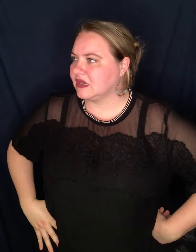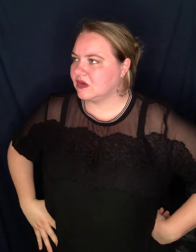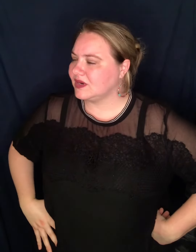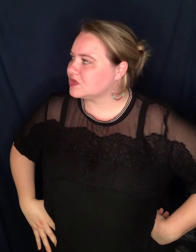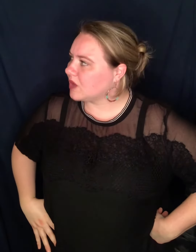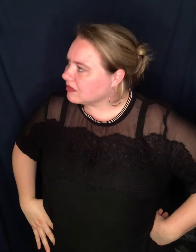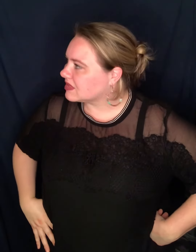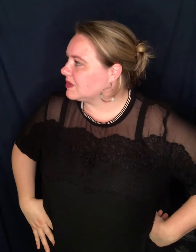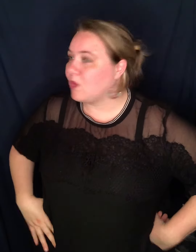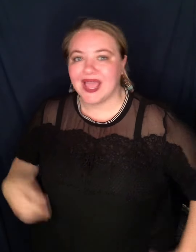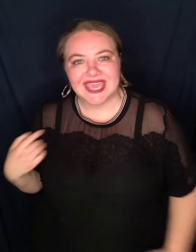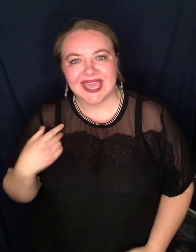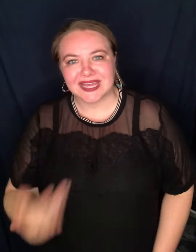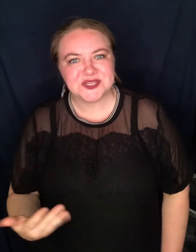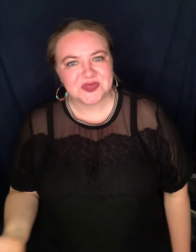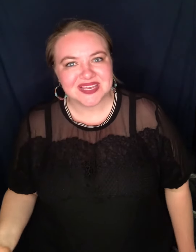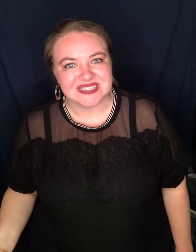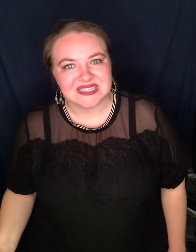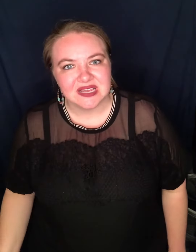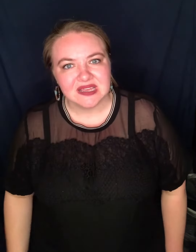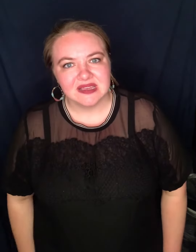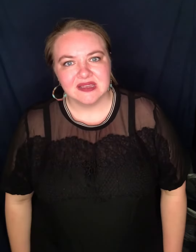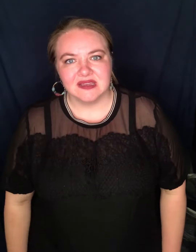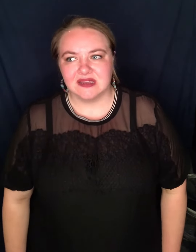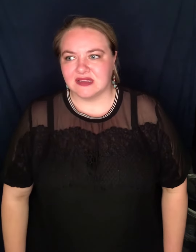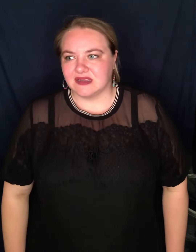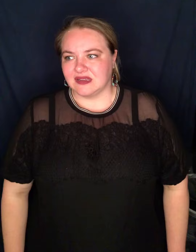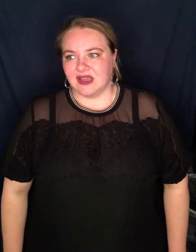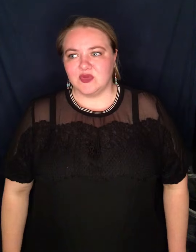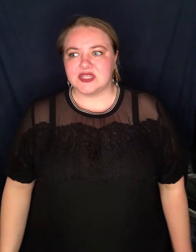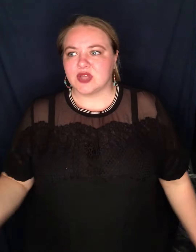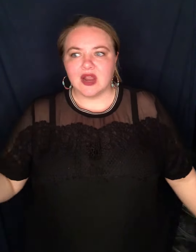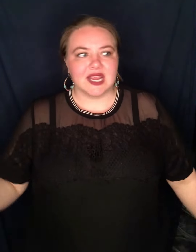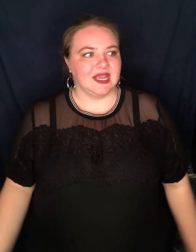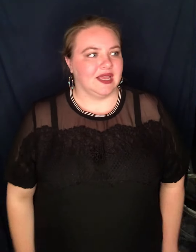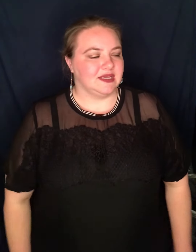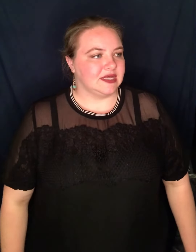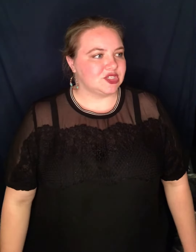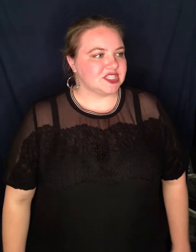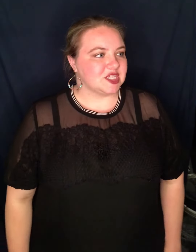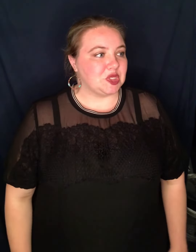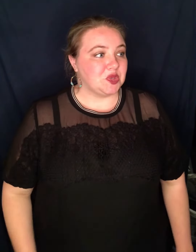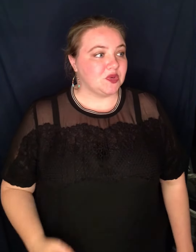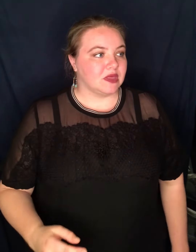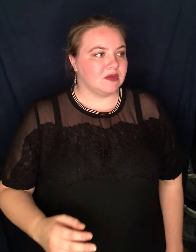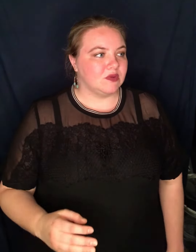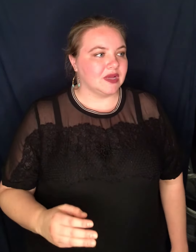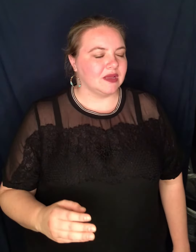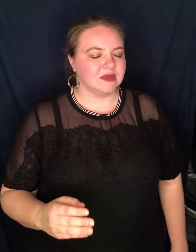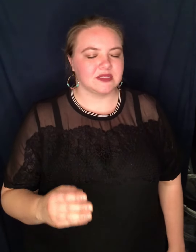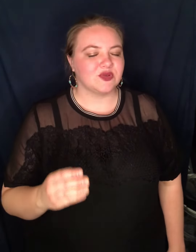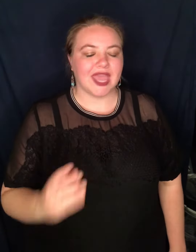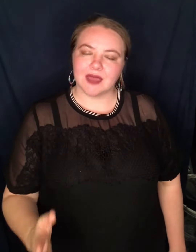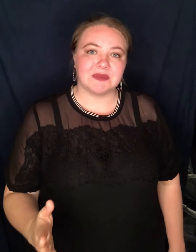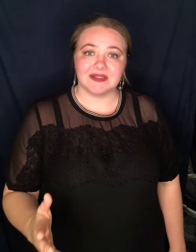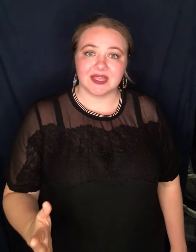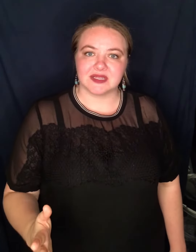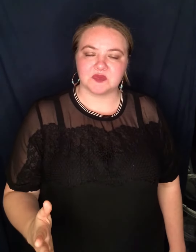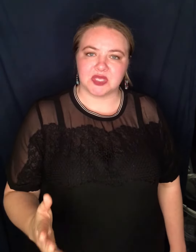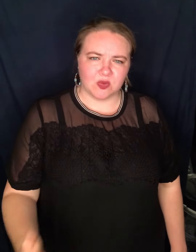What is wrong with me? Why can't I do this? I'm really sorry. It's just that you, you, you can't be like this. But you